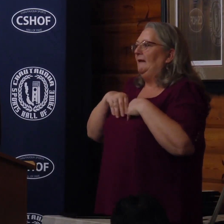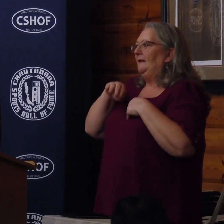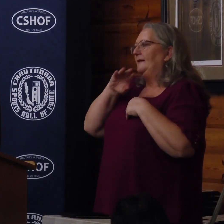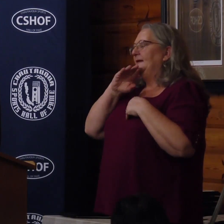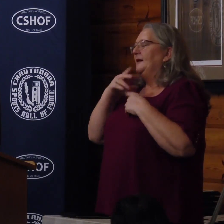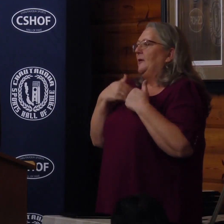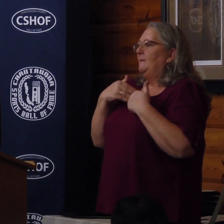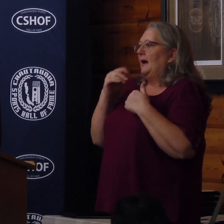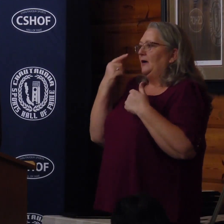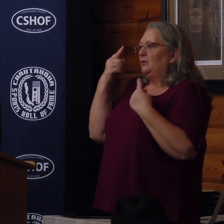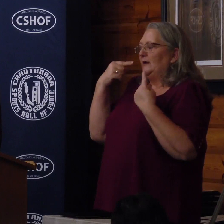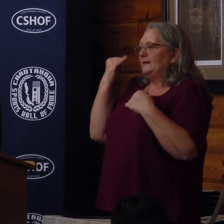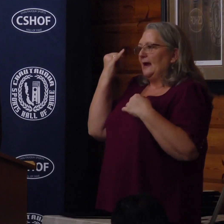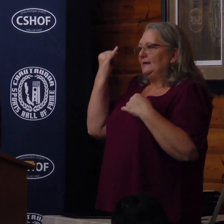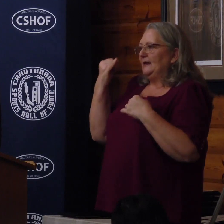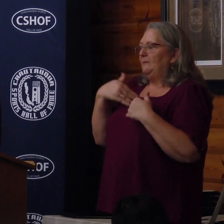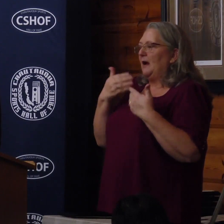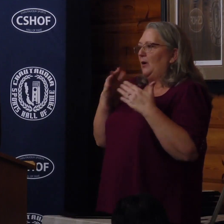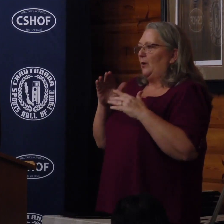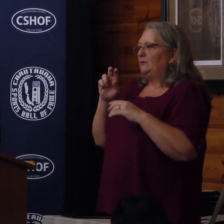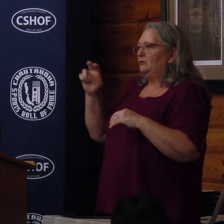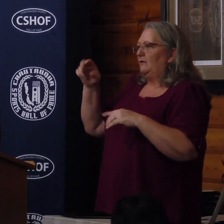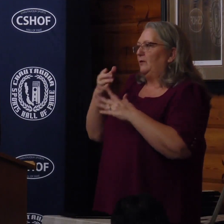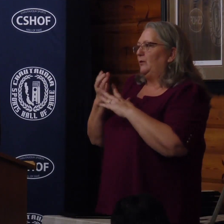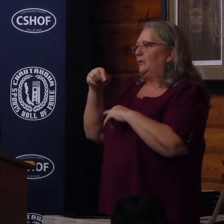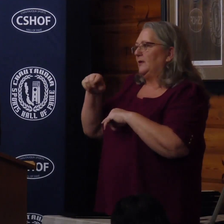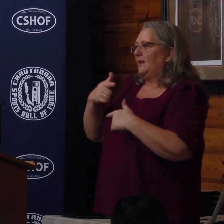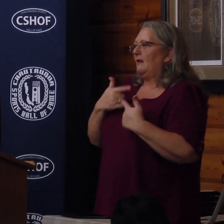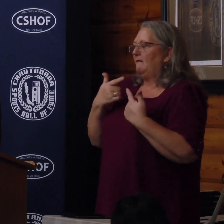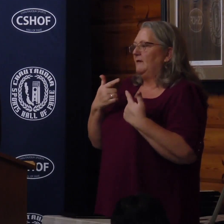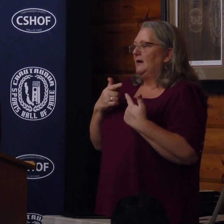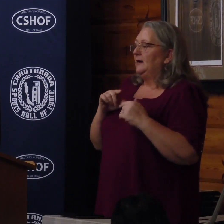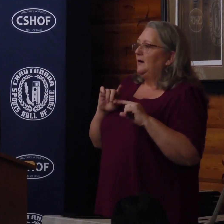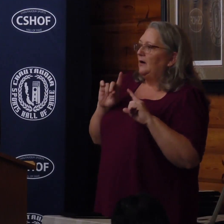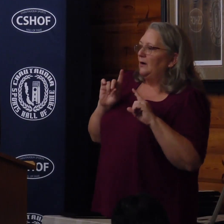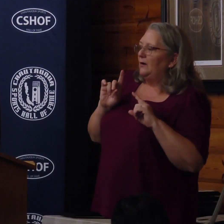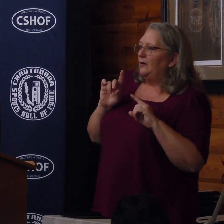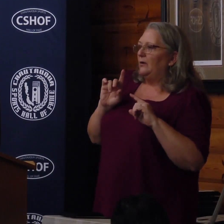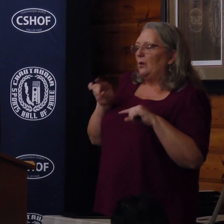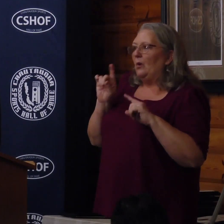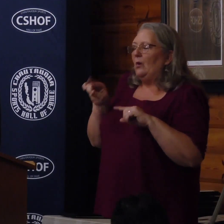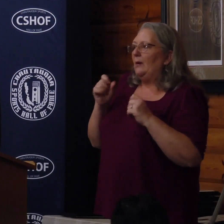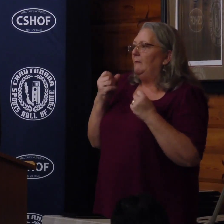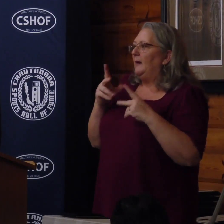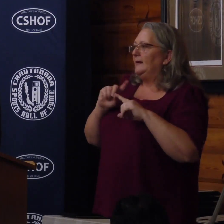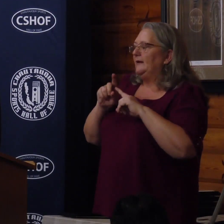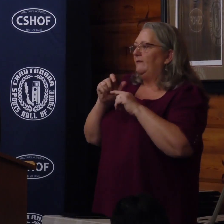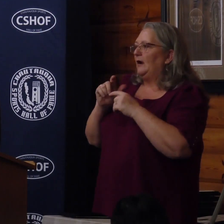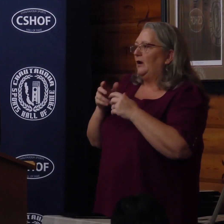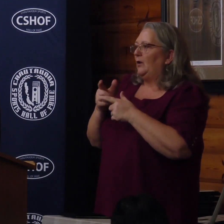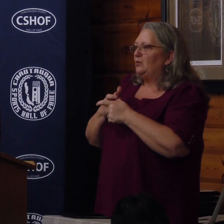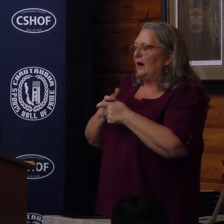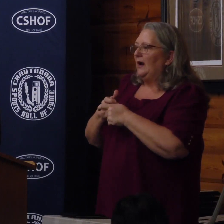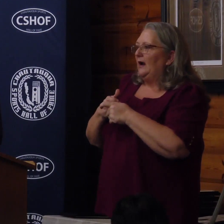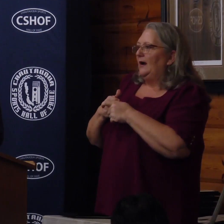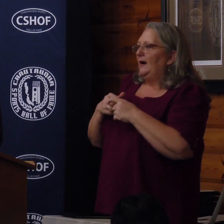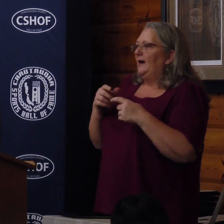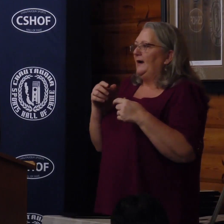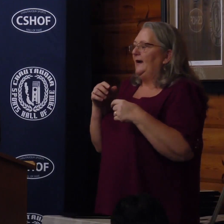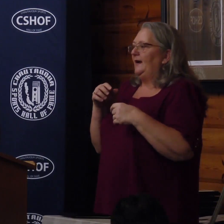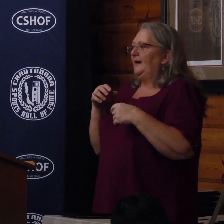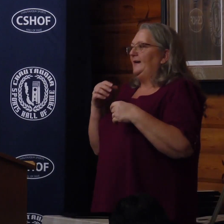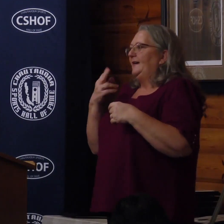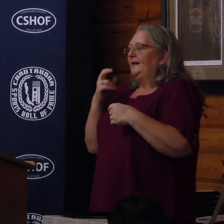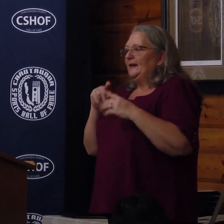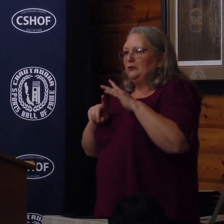and my ways of traveling through this life, attending countless races, stressing him out when I didn't show when he thought I should,